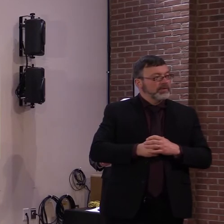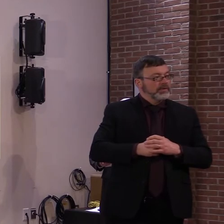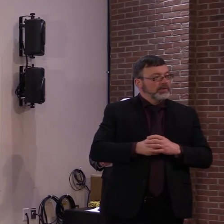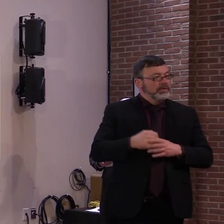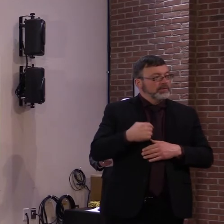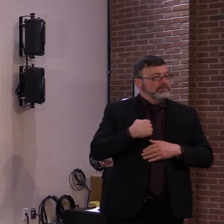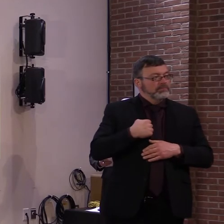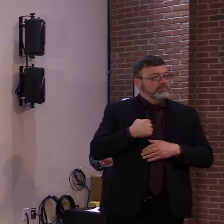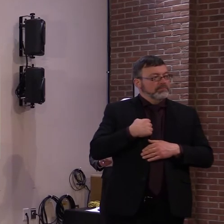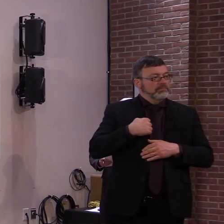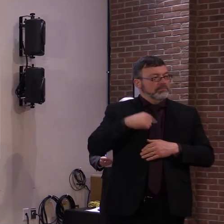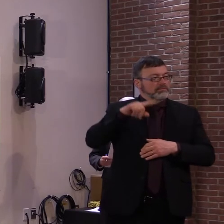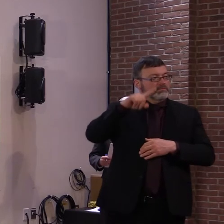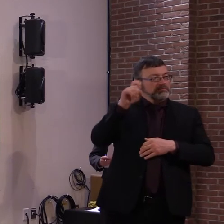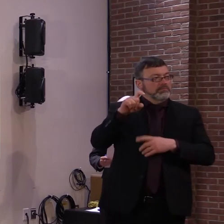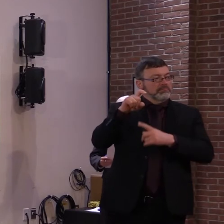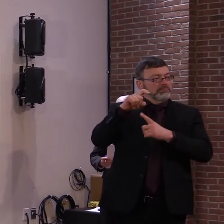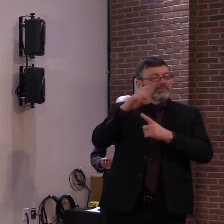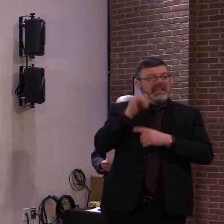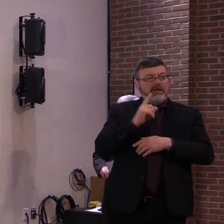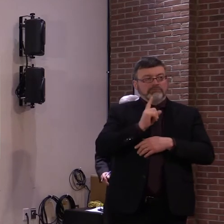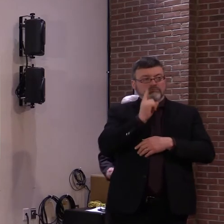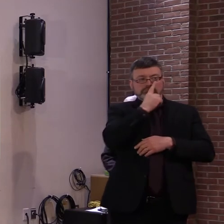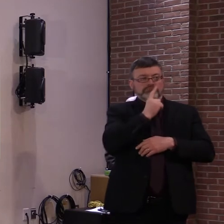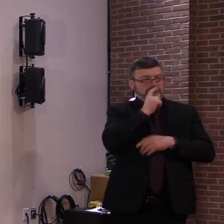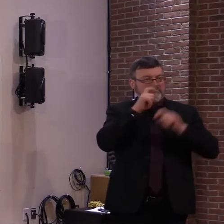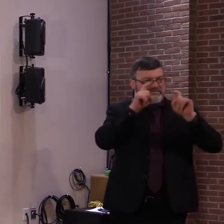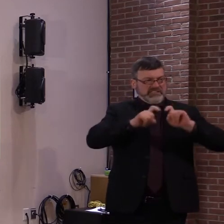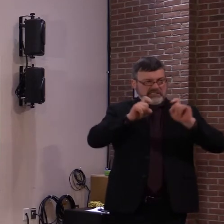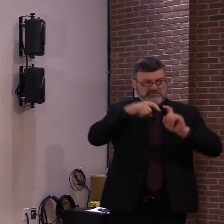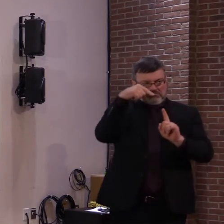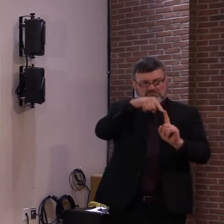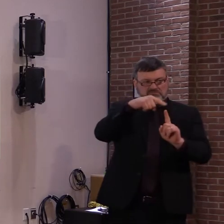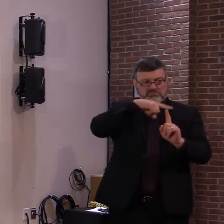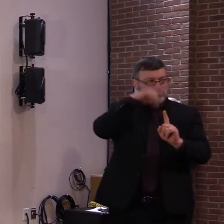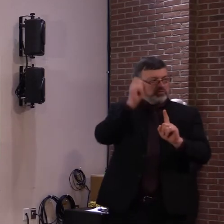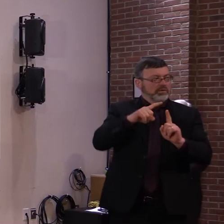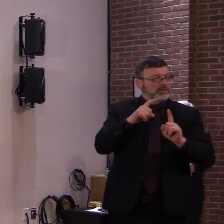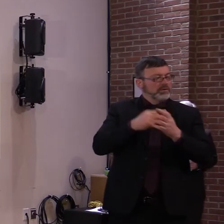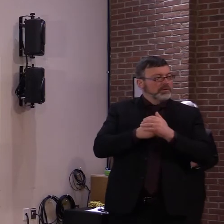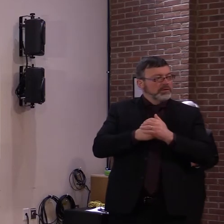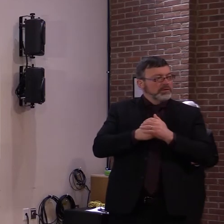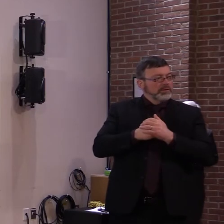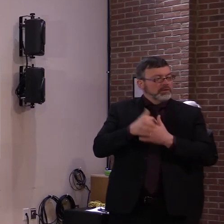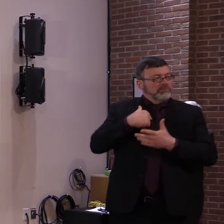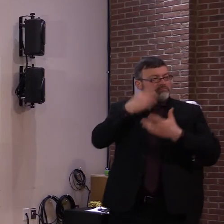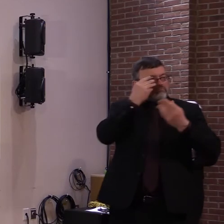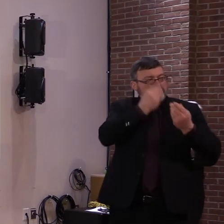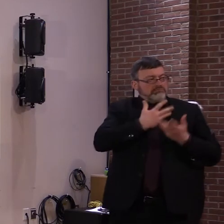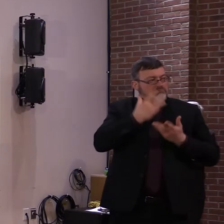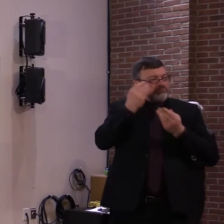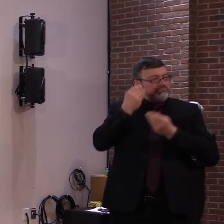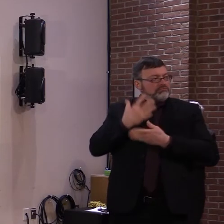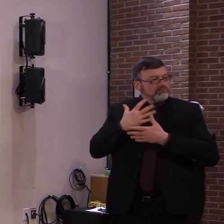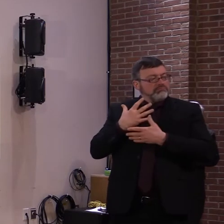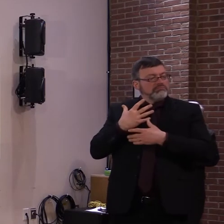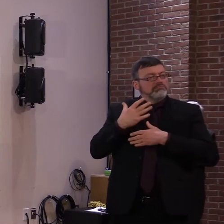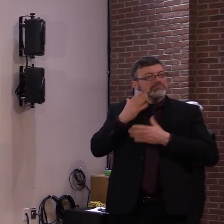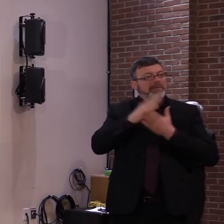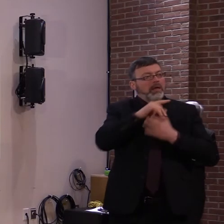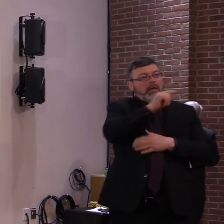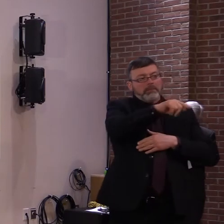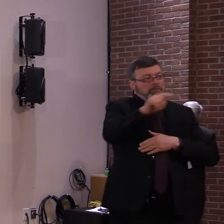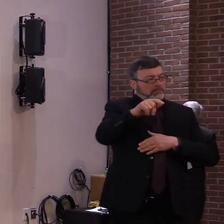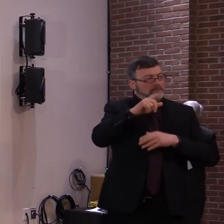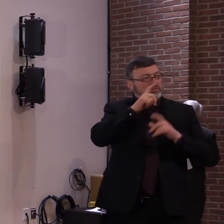about PCR testing. Um, been hearing from a couple of our viewers that, uh, getting a PCR test, uh, down here in the, in the